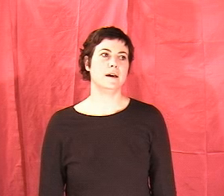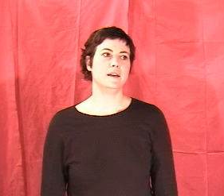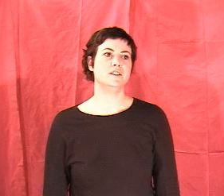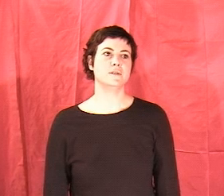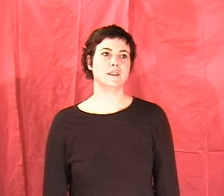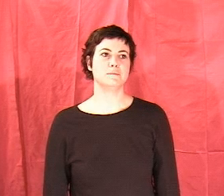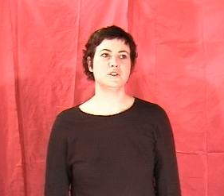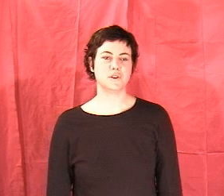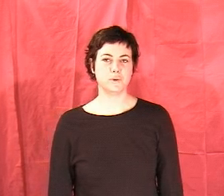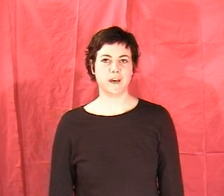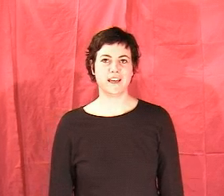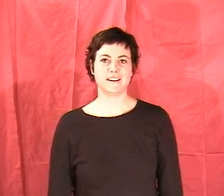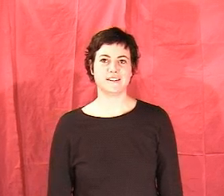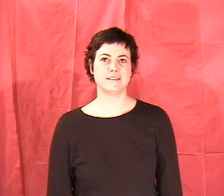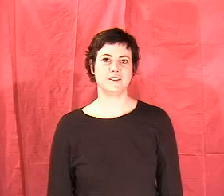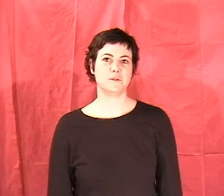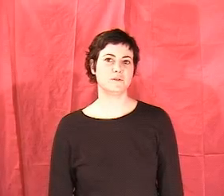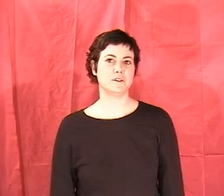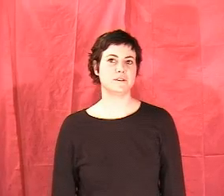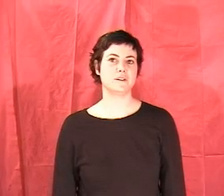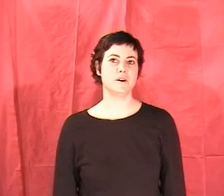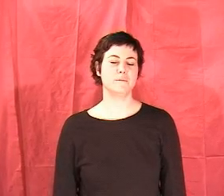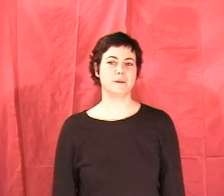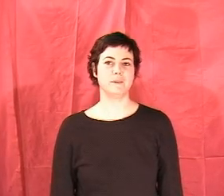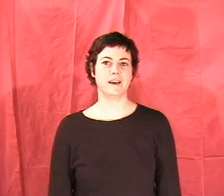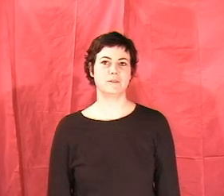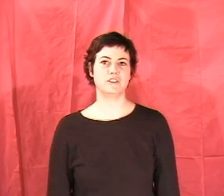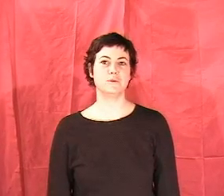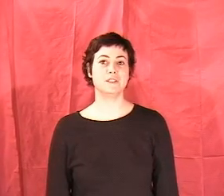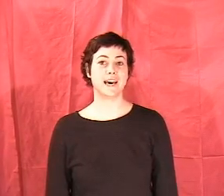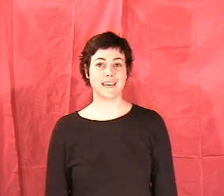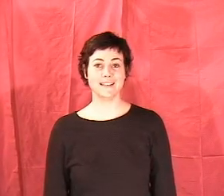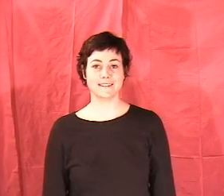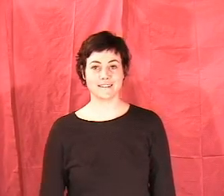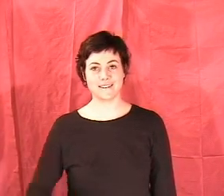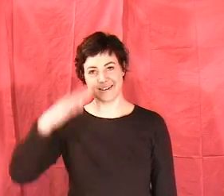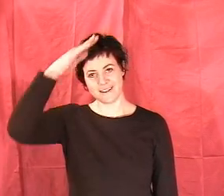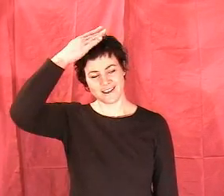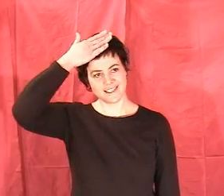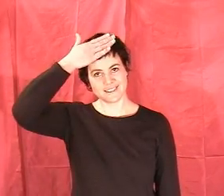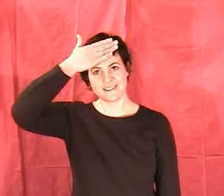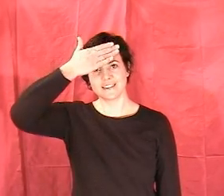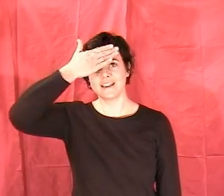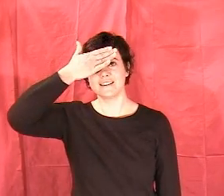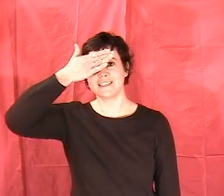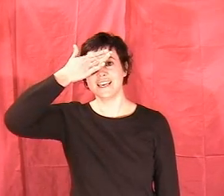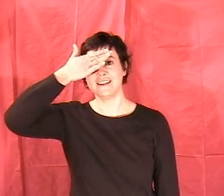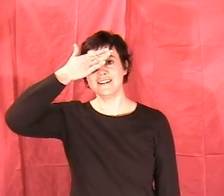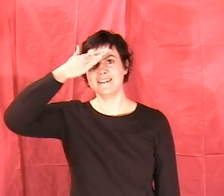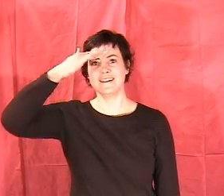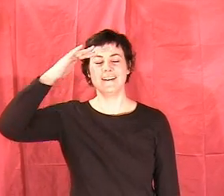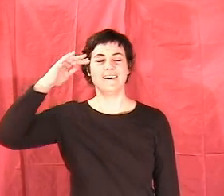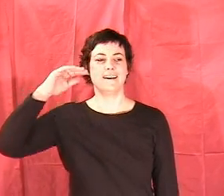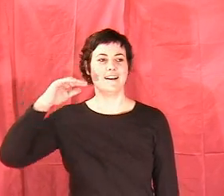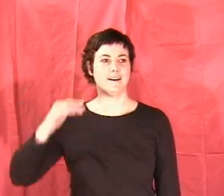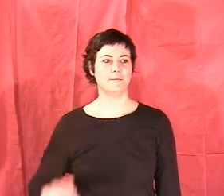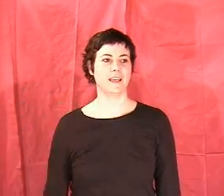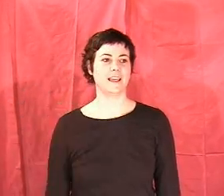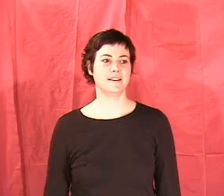Don't get them too wet. Don't comb them down too tight against the skin. And